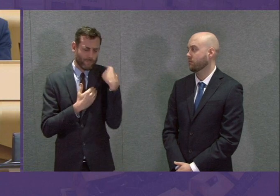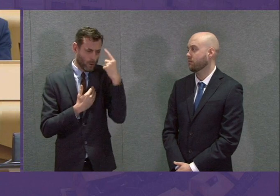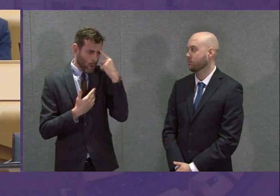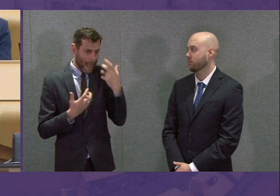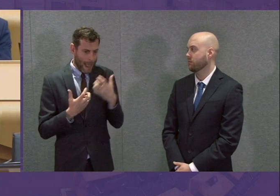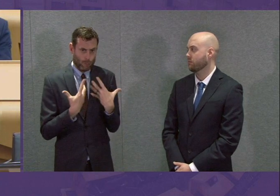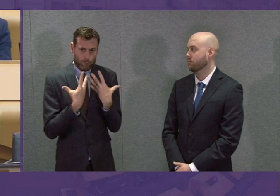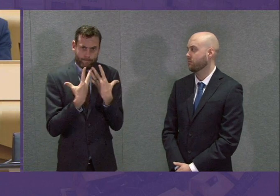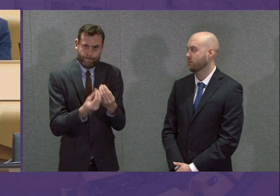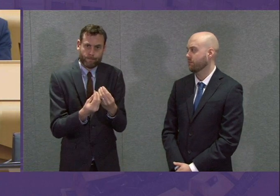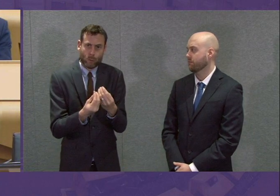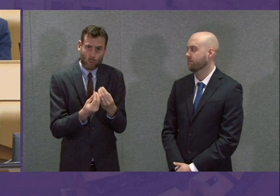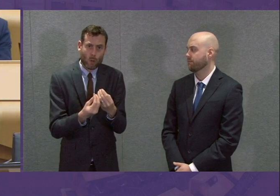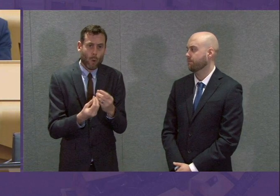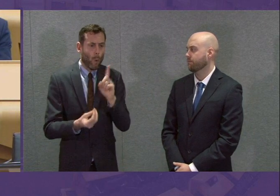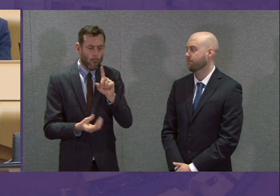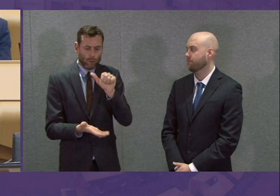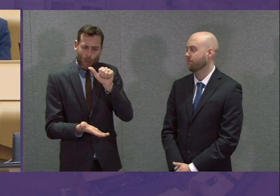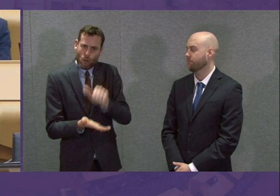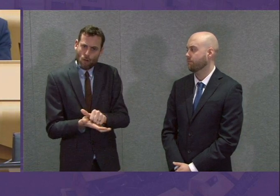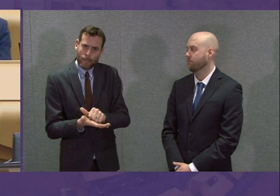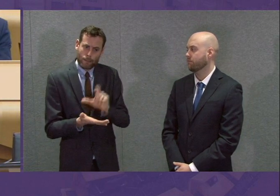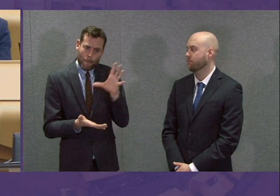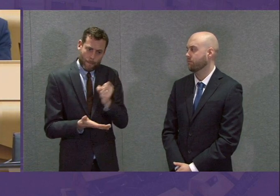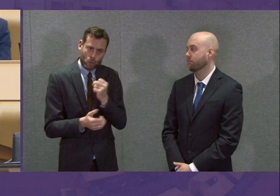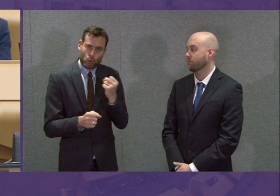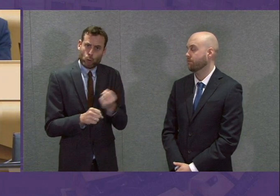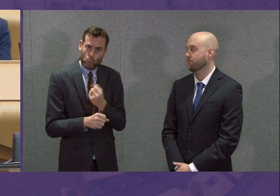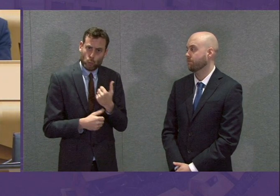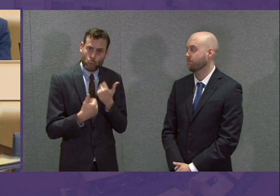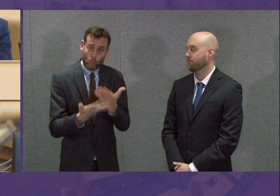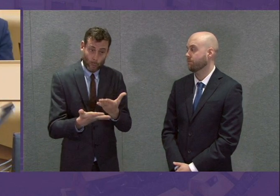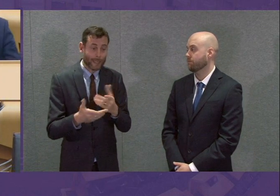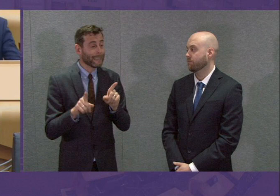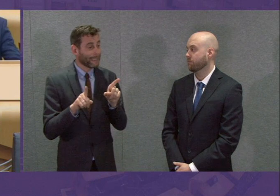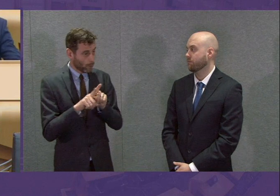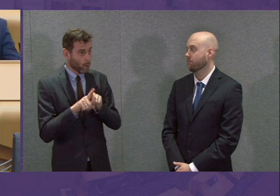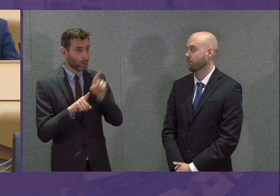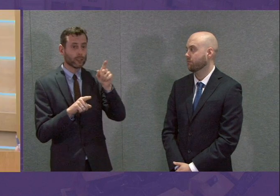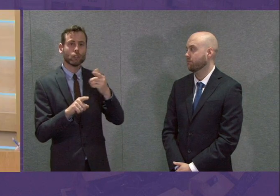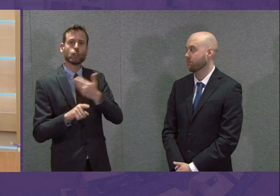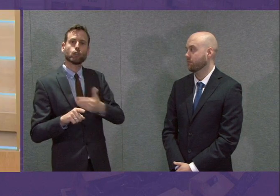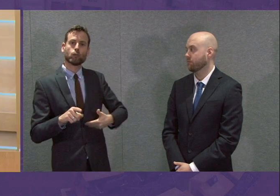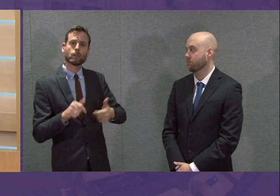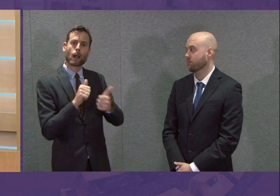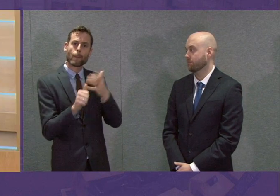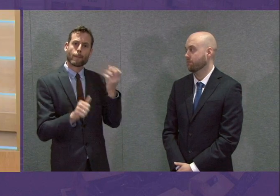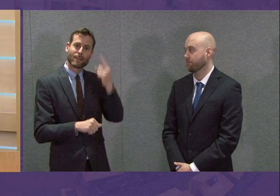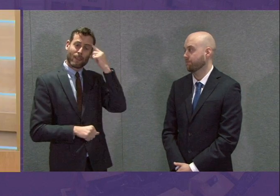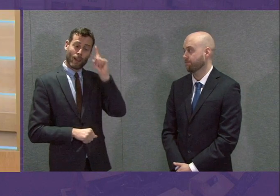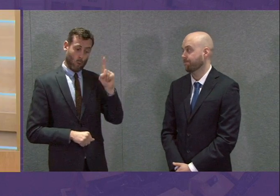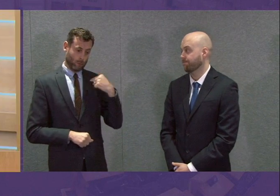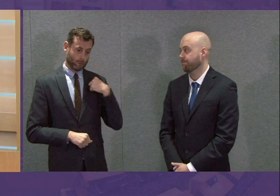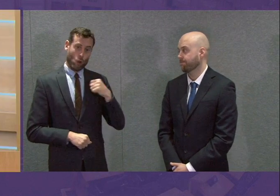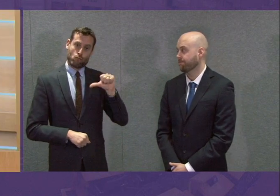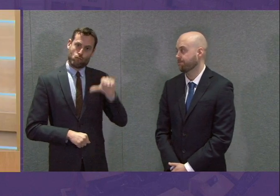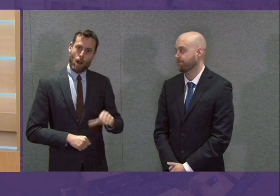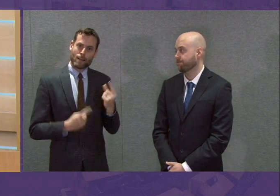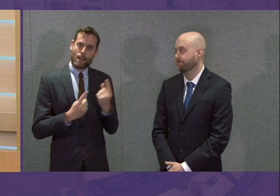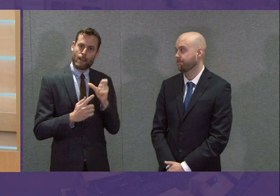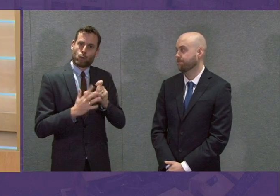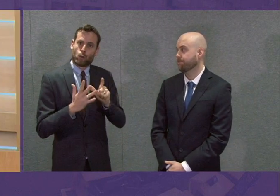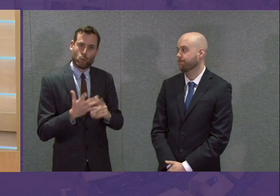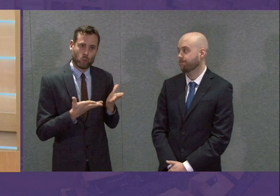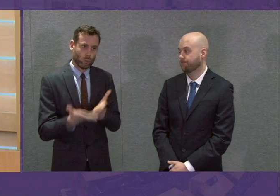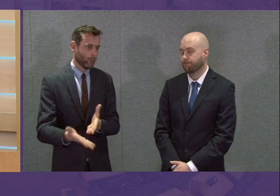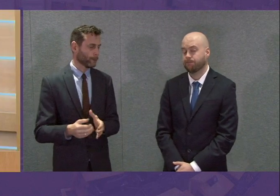best of their ability the right thing, and that undoubtedly includes insurance companies. Richard Lyle Thank you, President and Officer. First